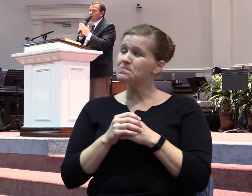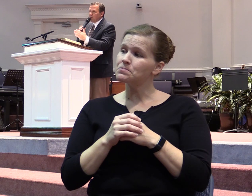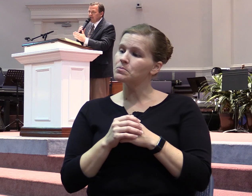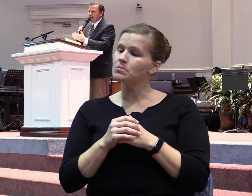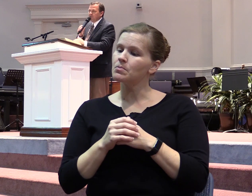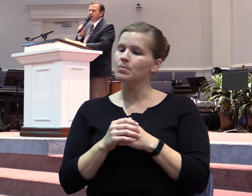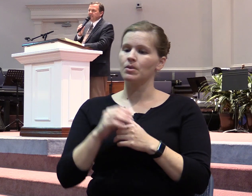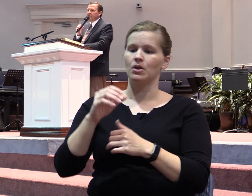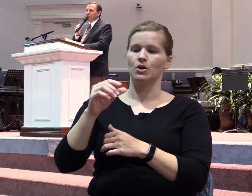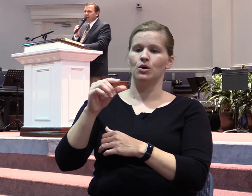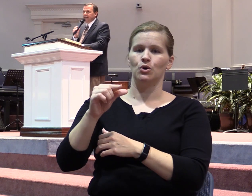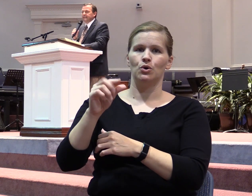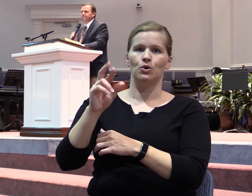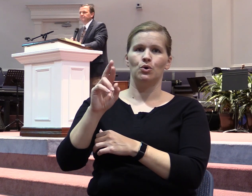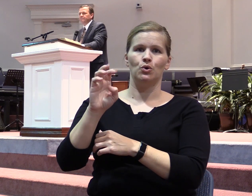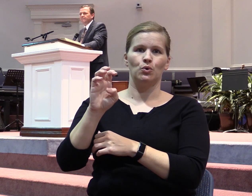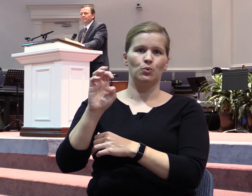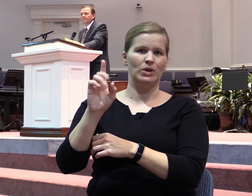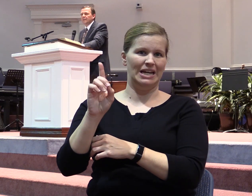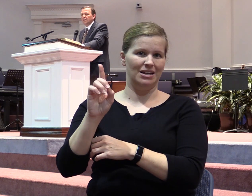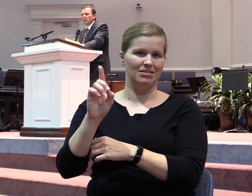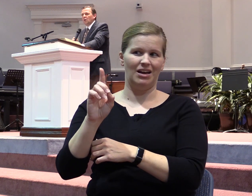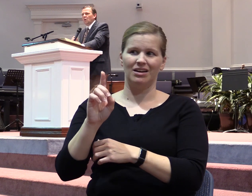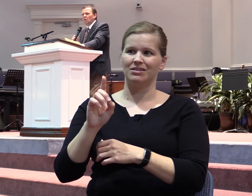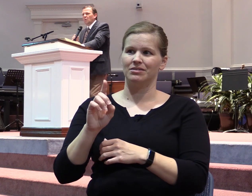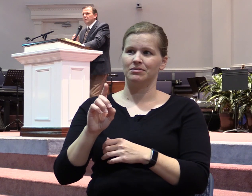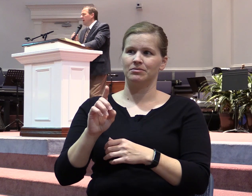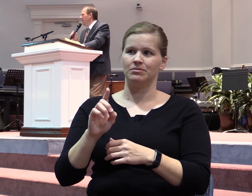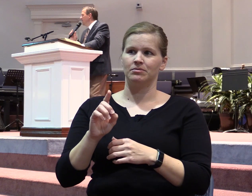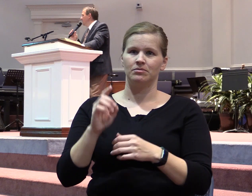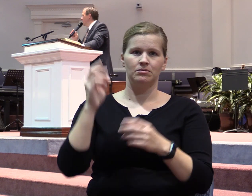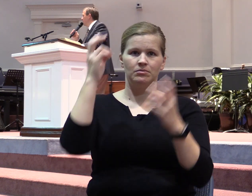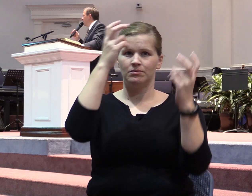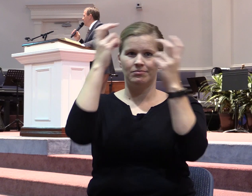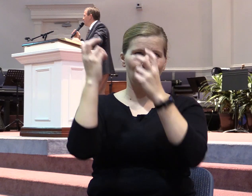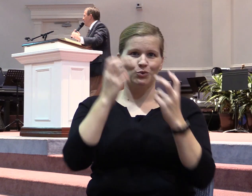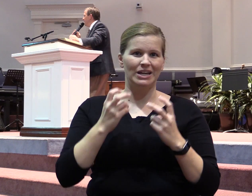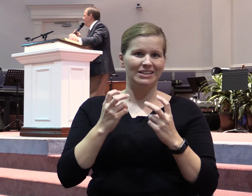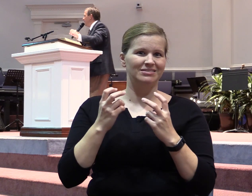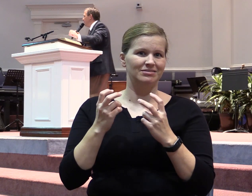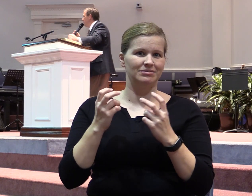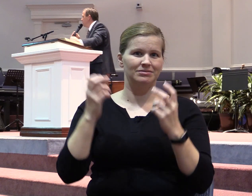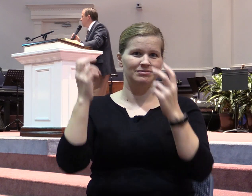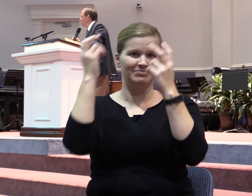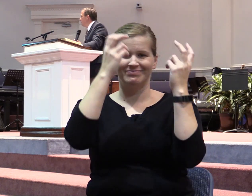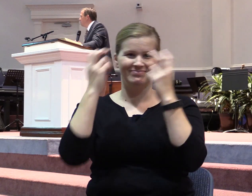greed. Everybody say greed. Greed. Oh, God, deliver us from greedy people. Right.